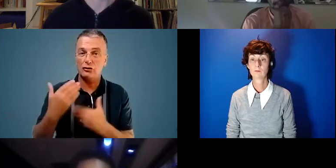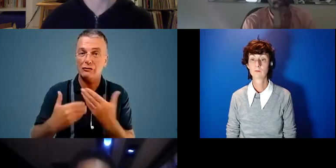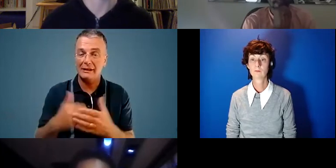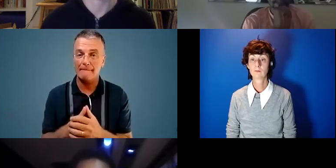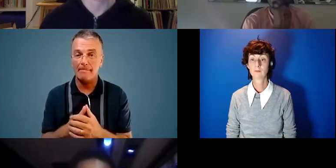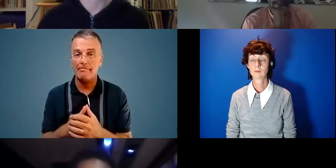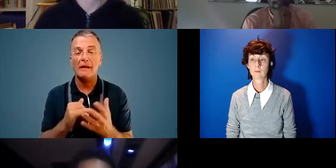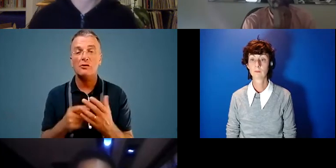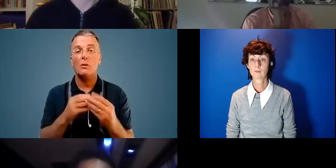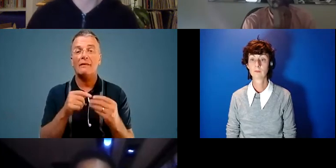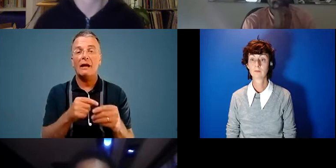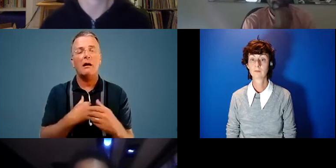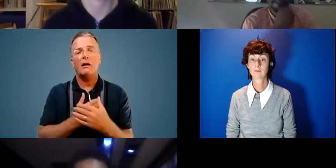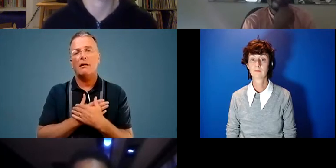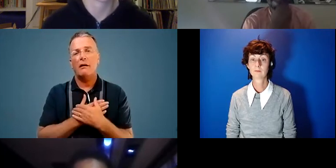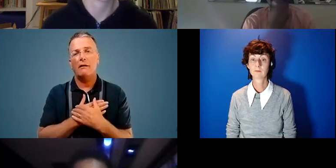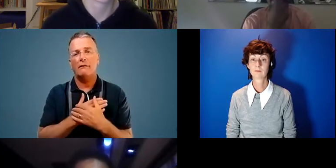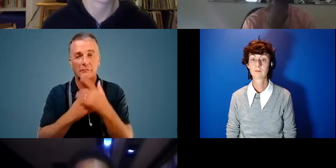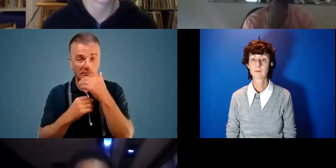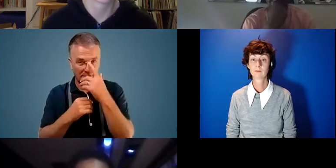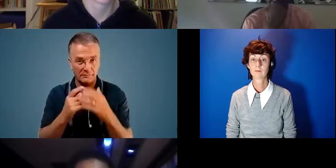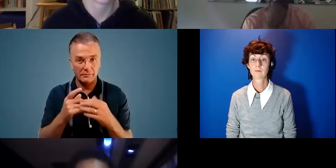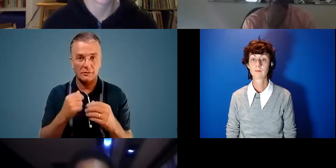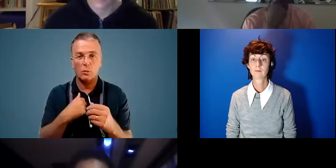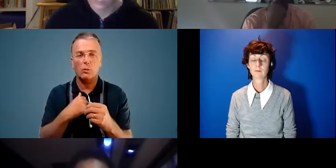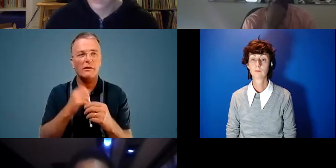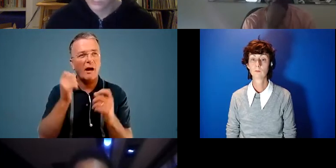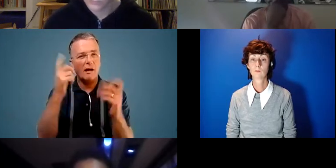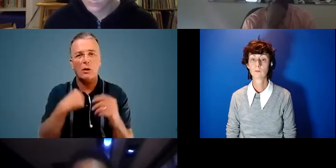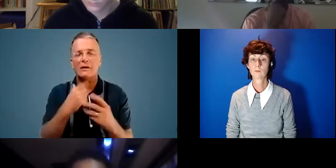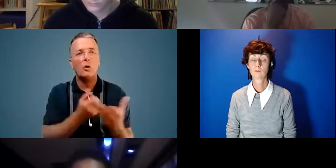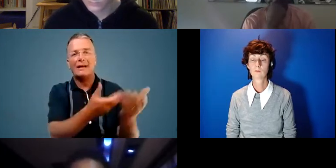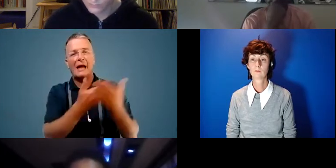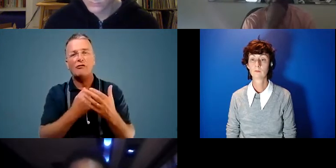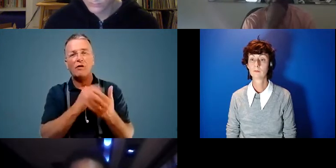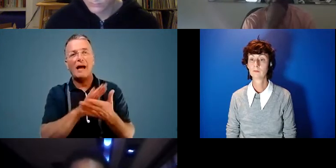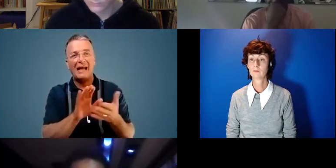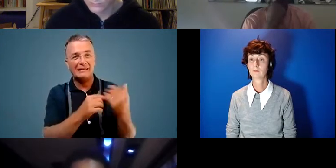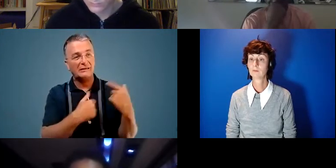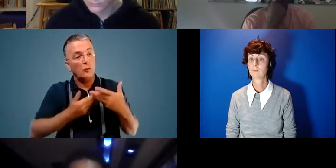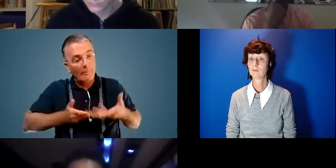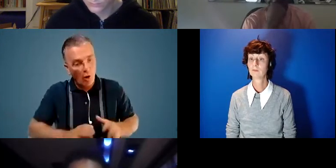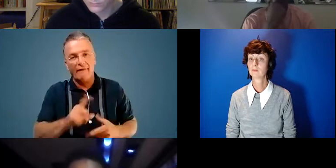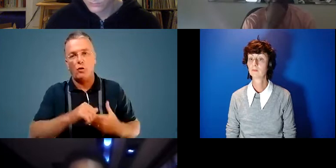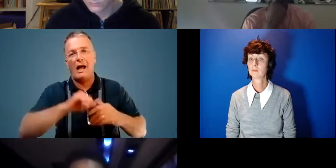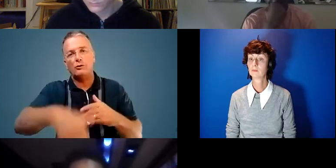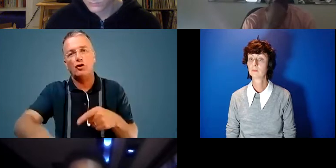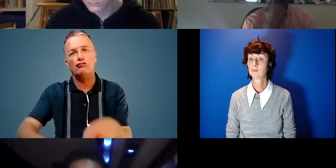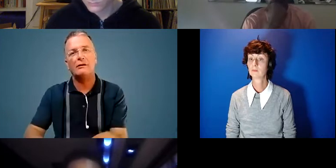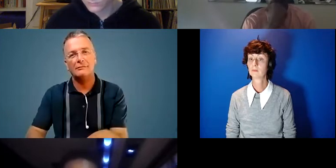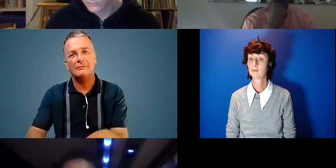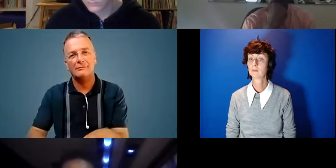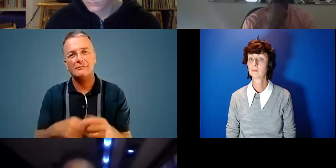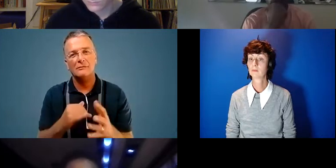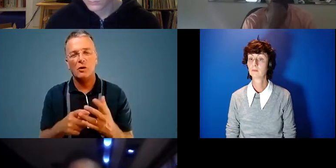So with that, I love the Native American proverb that we do not inherit that from our ancestors, we prove it from our children. And so I would hate